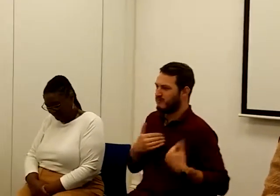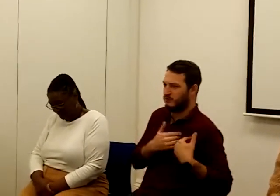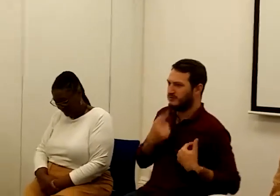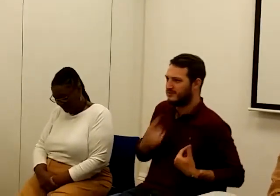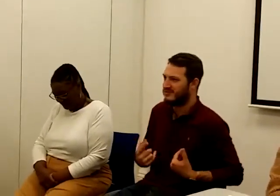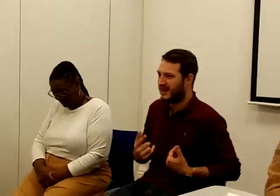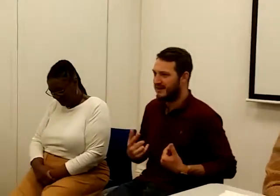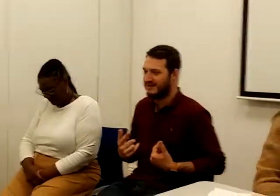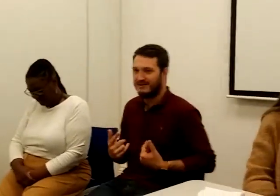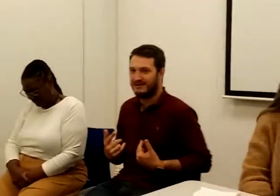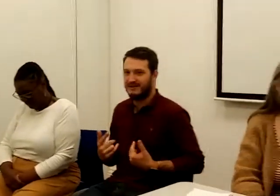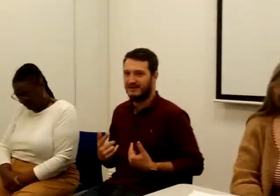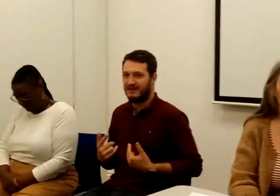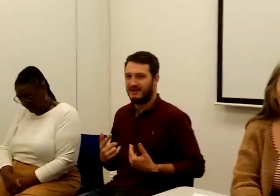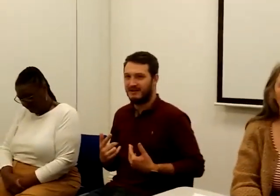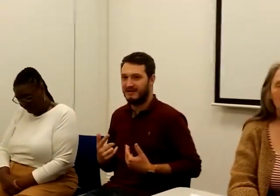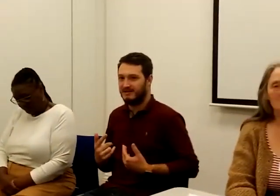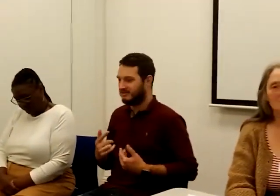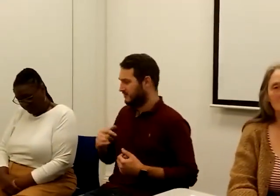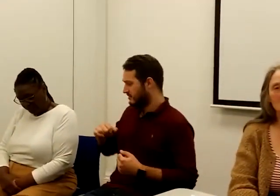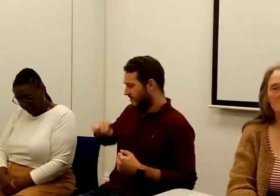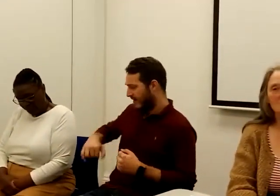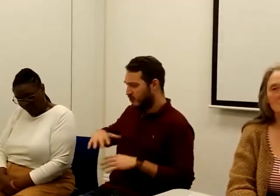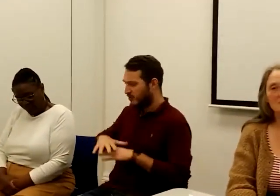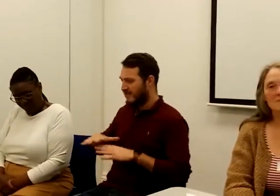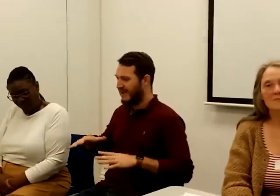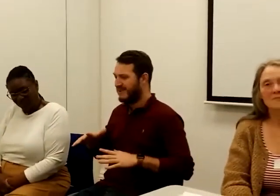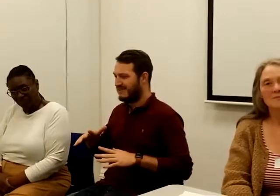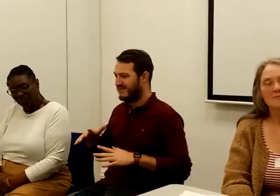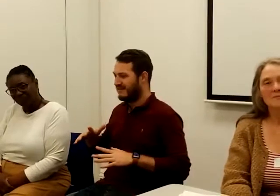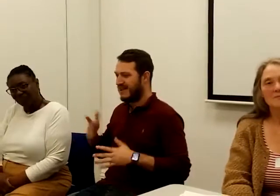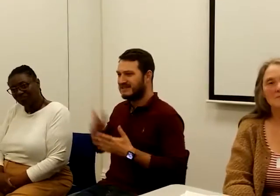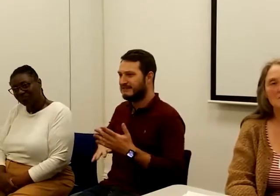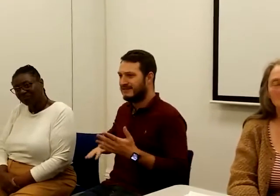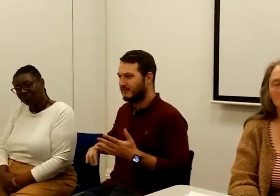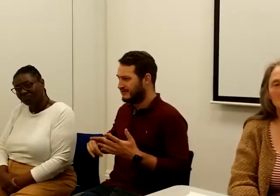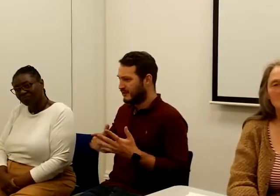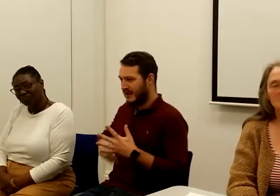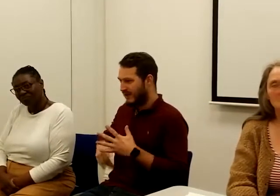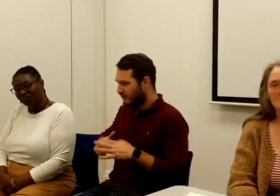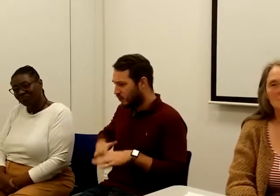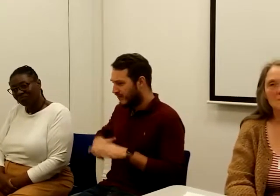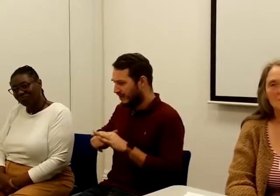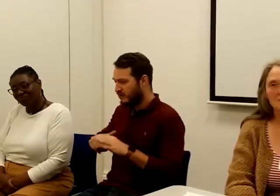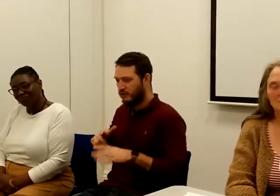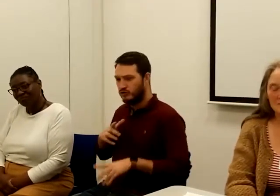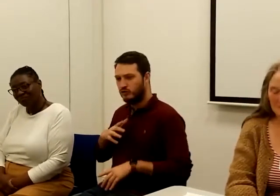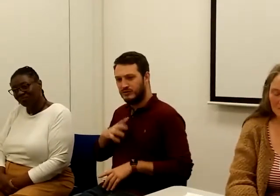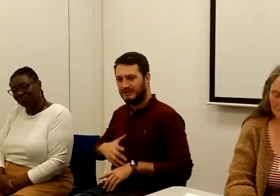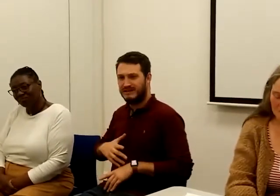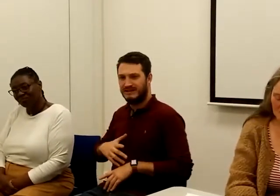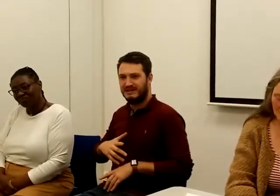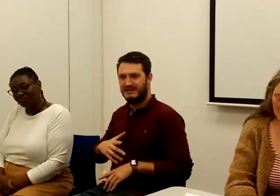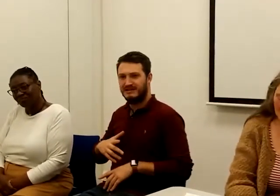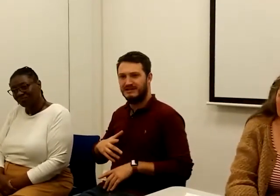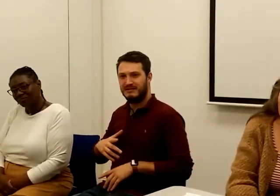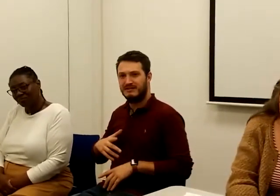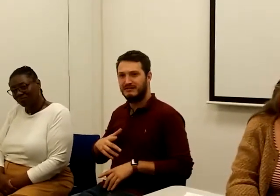I don't have any experience in. I honestly think we need representation in parliamentary level. mean,